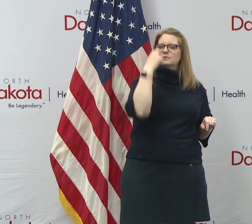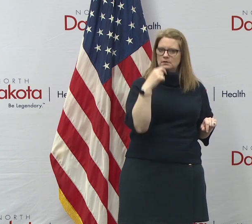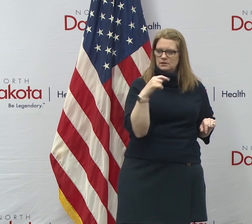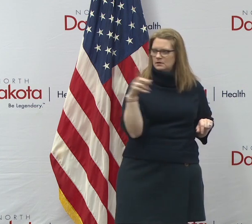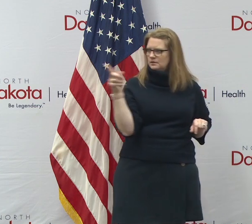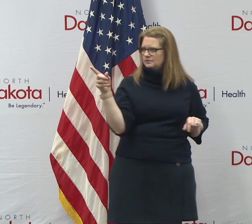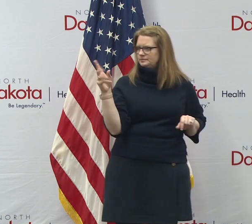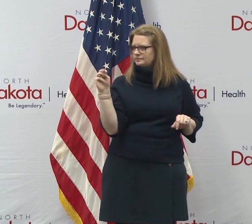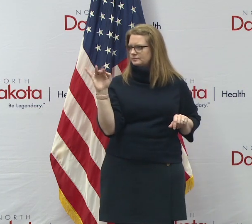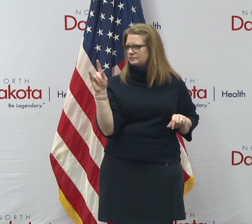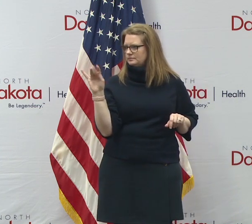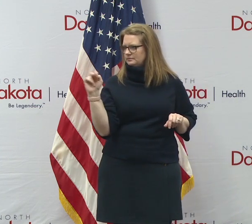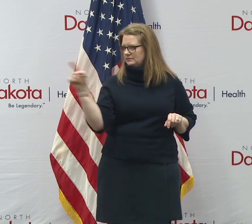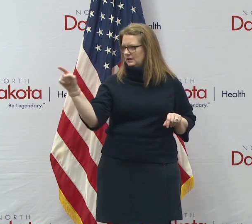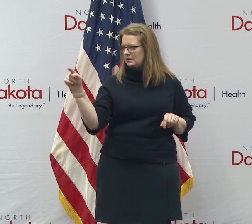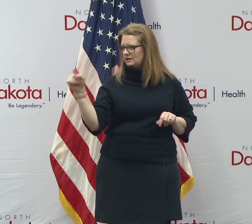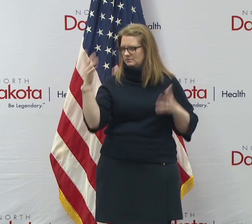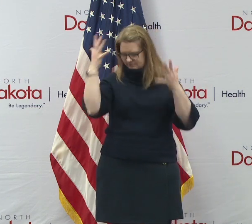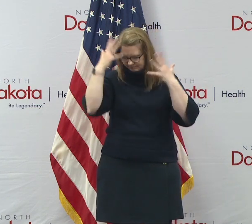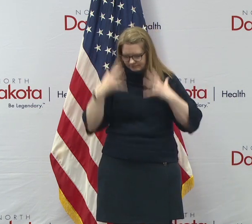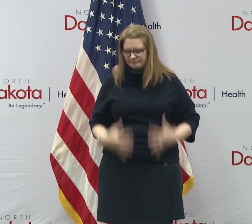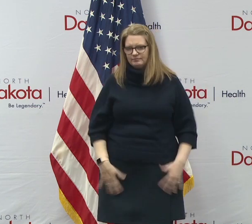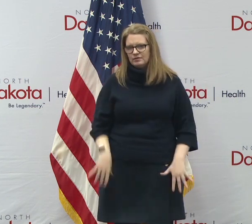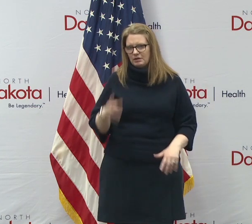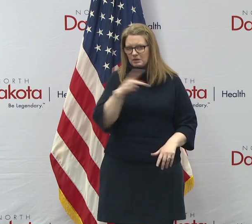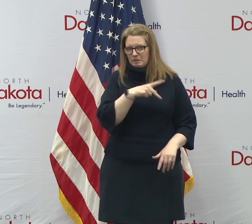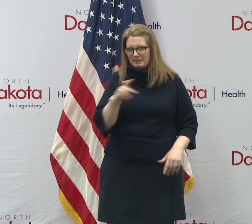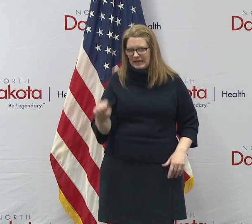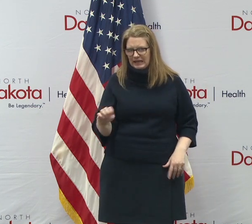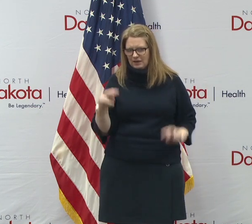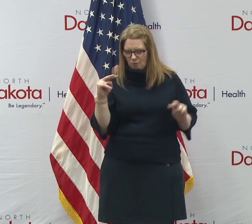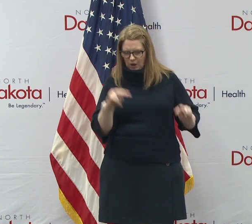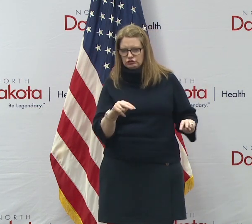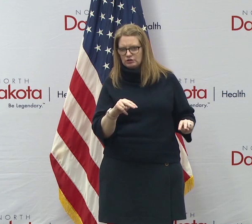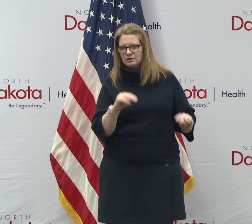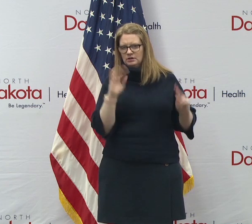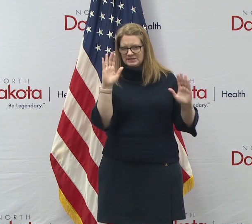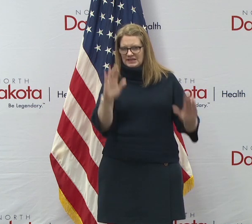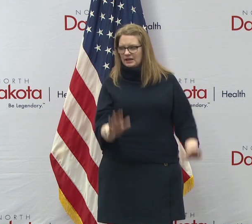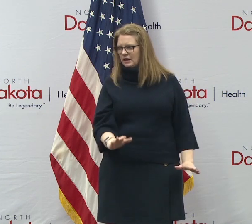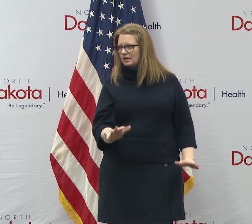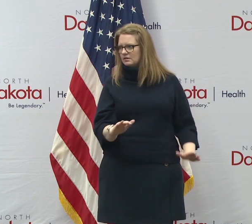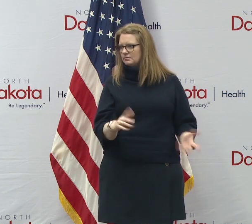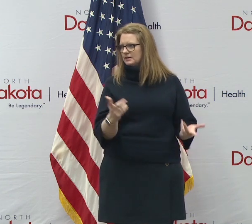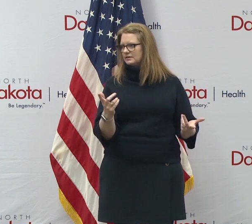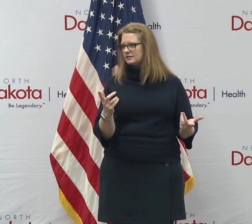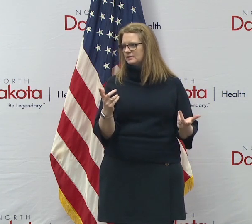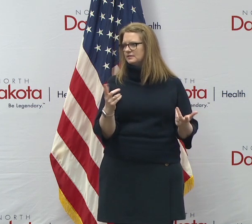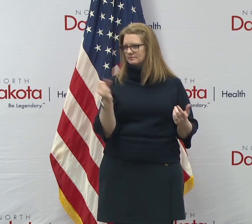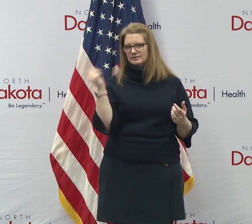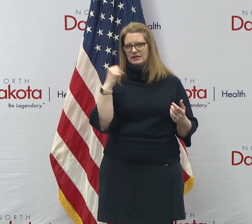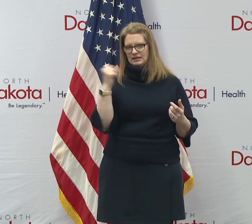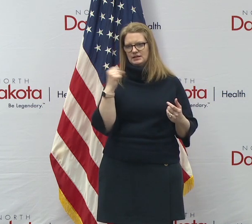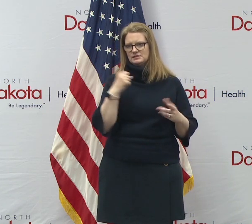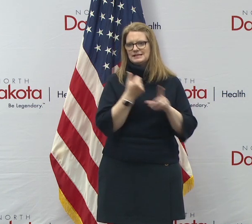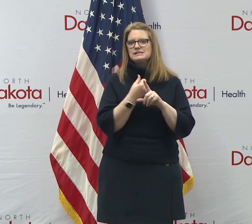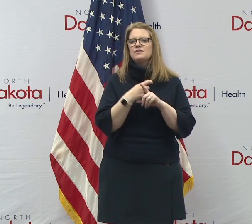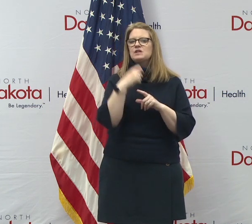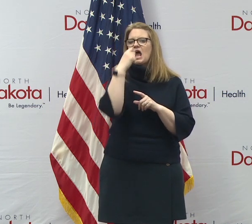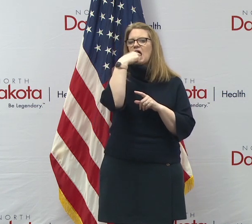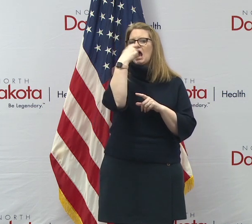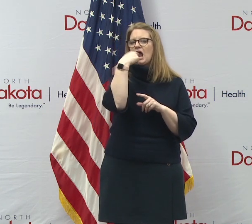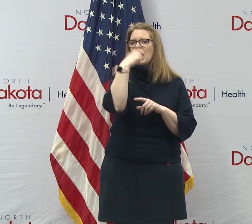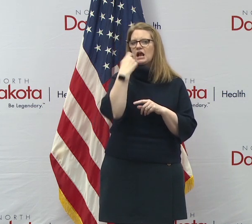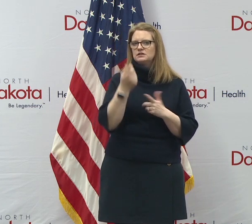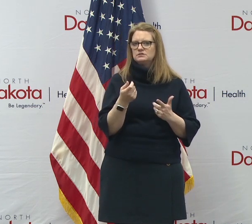was, uh, out there on site, all geared up with her personal protective gear, uh, on Sunday, uh, but she's nodding yes, that that was a mouth swab at those